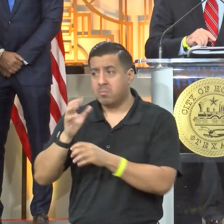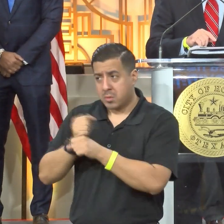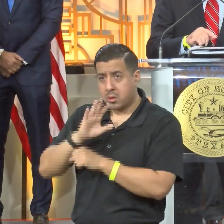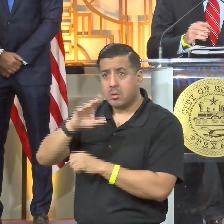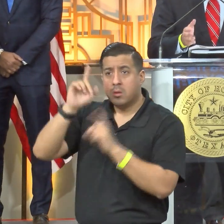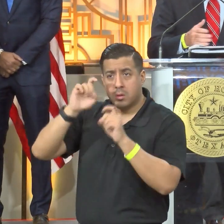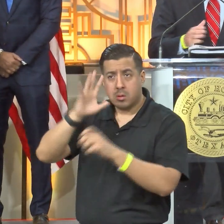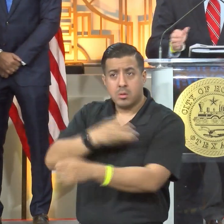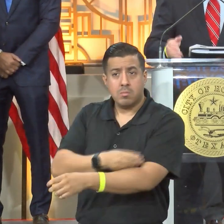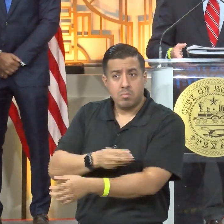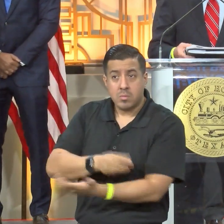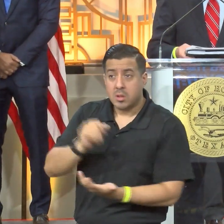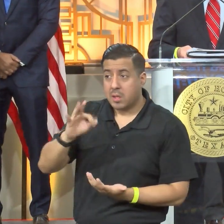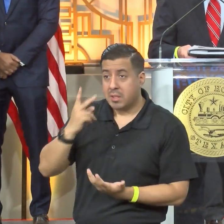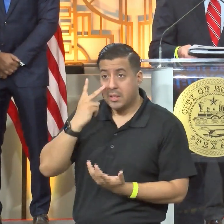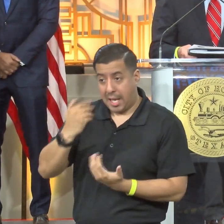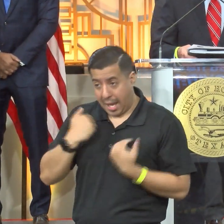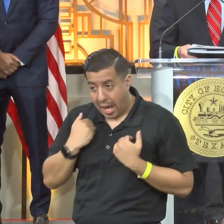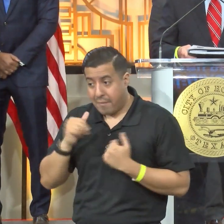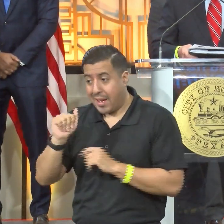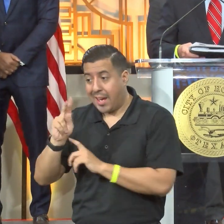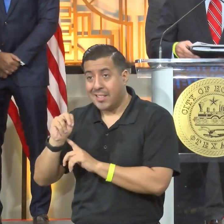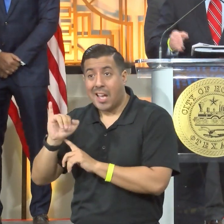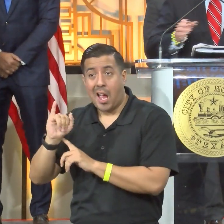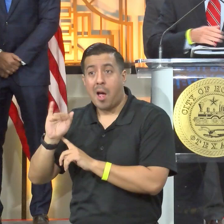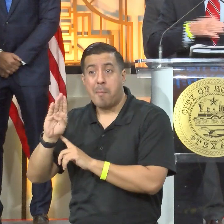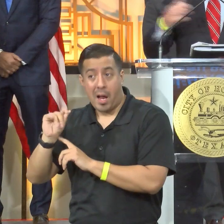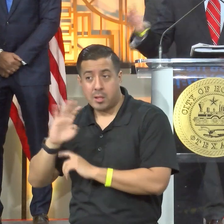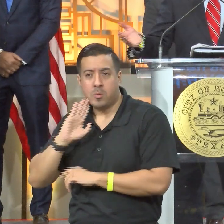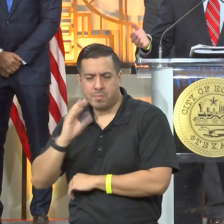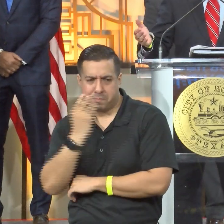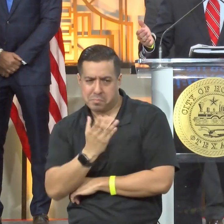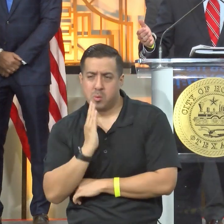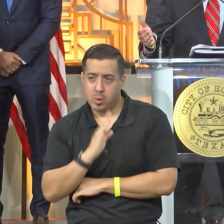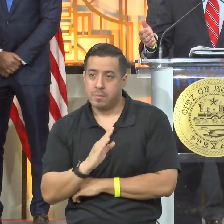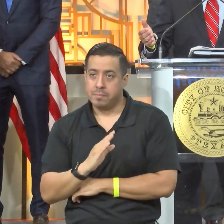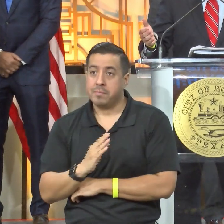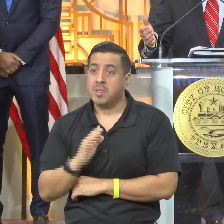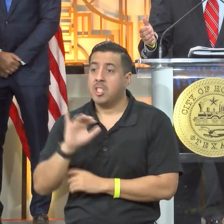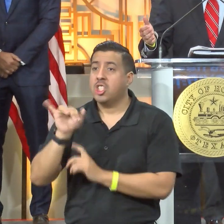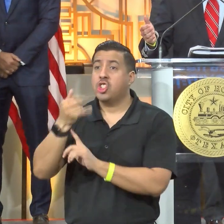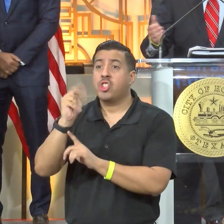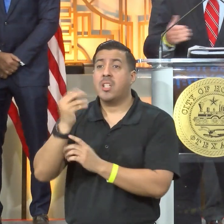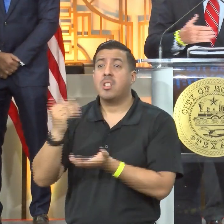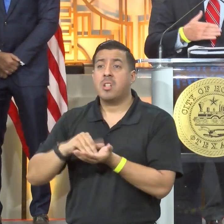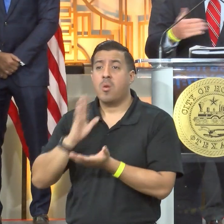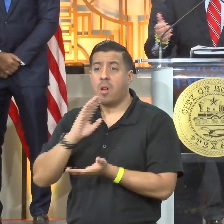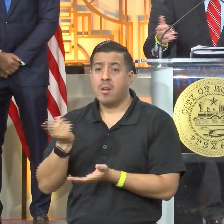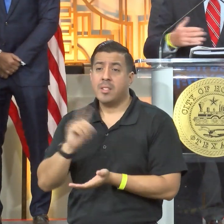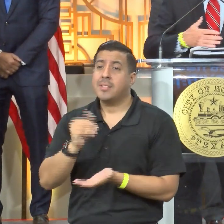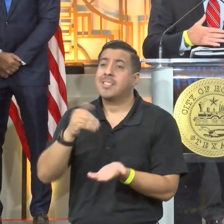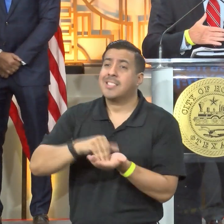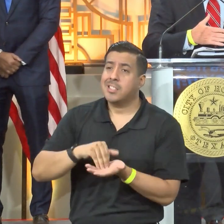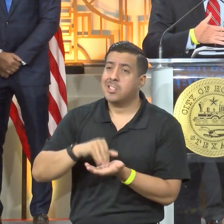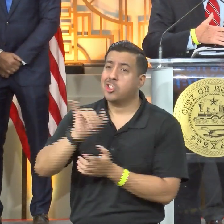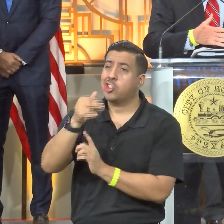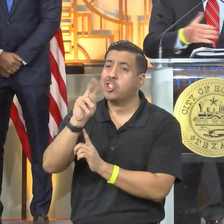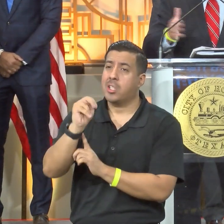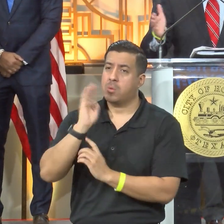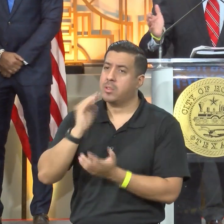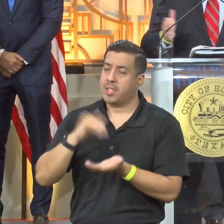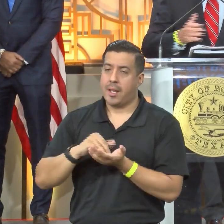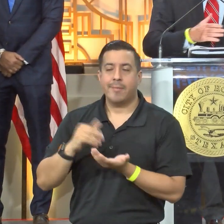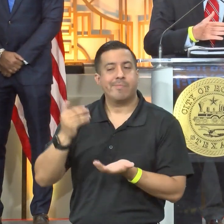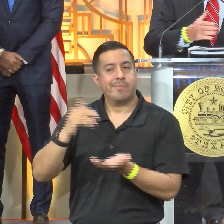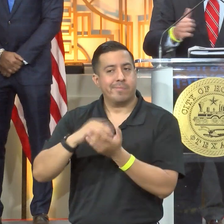of your blood test we'll tell you whether or not they found antibodies in your blood we will come back again in January as the mayor said and do this again again there will be a